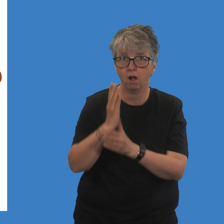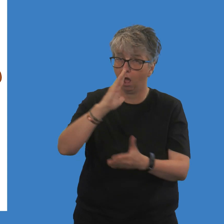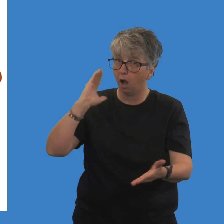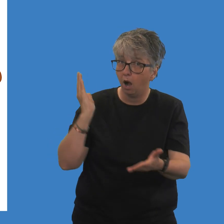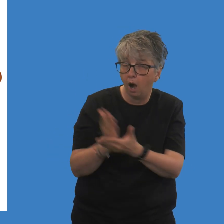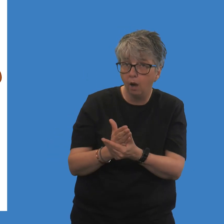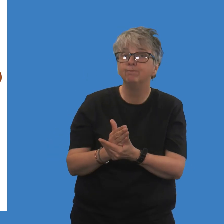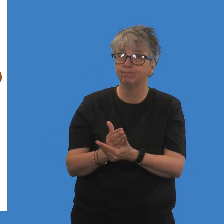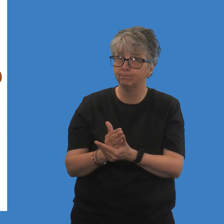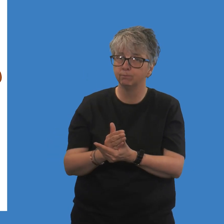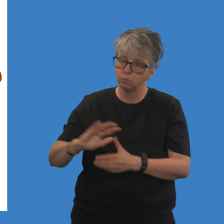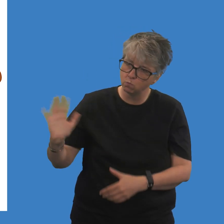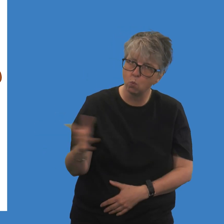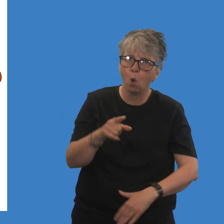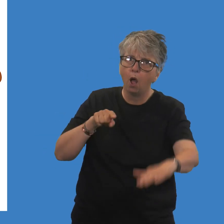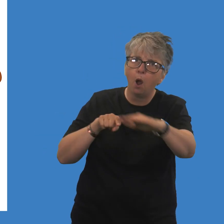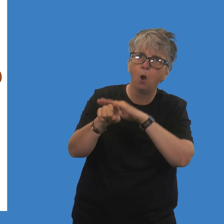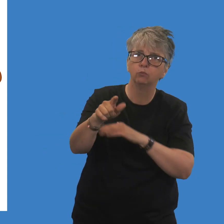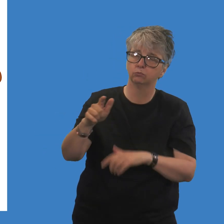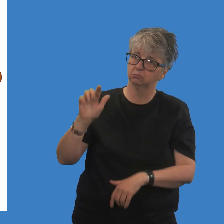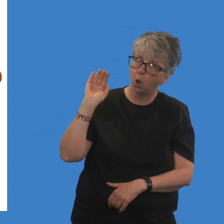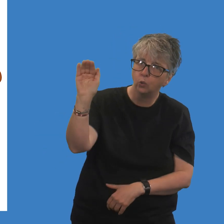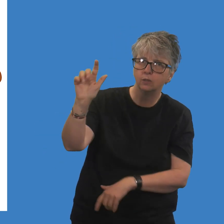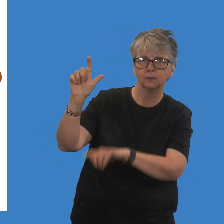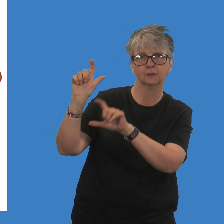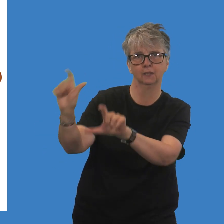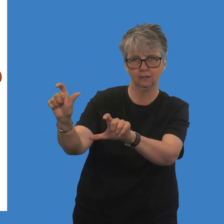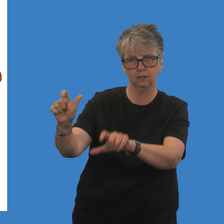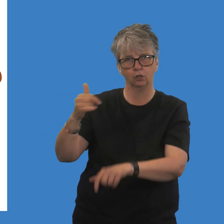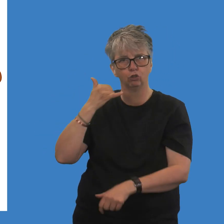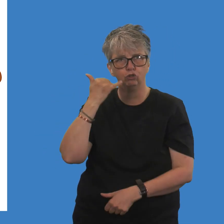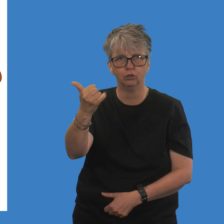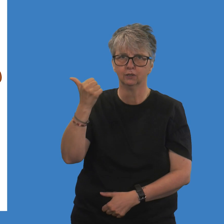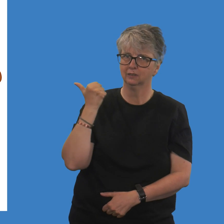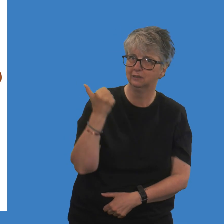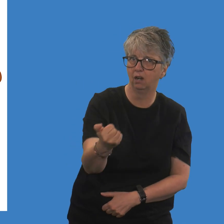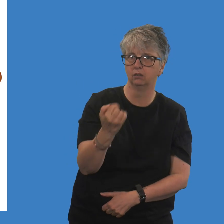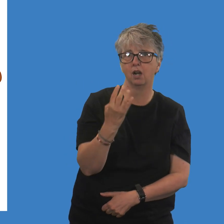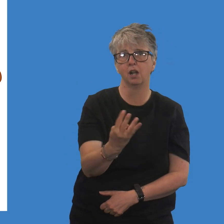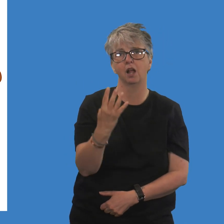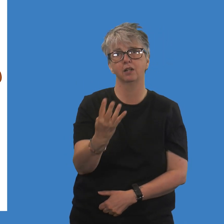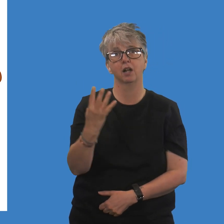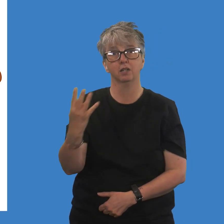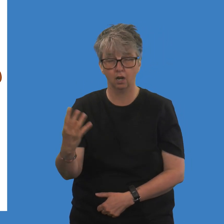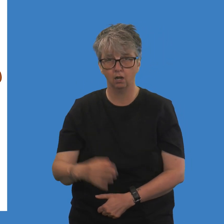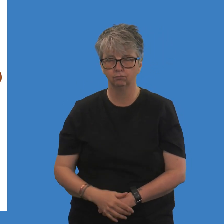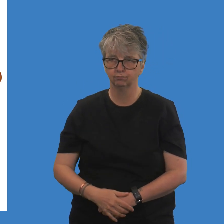get out, stay out and call 999 and ask for the fire service. Thank